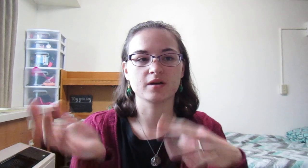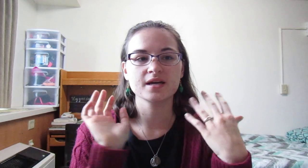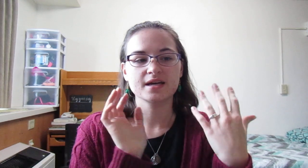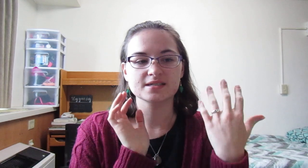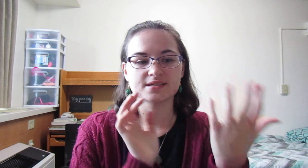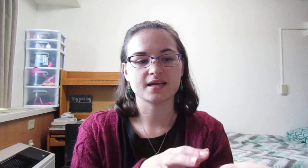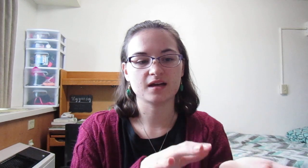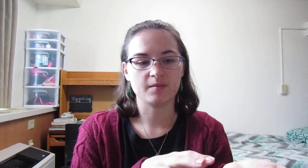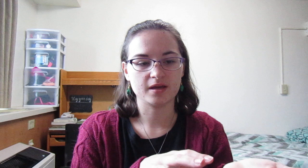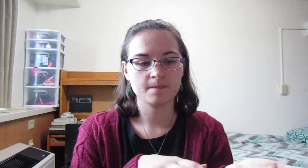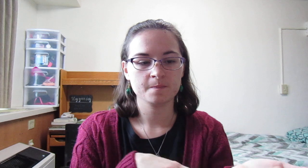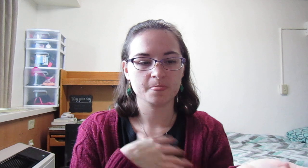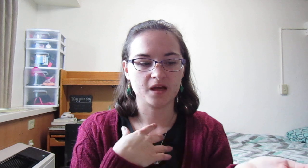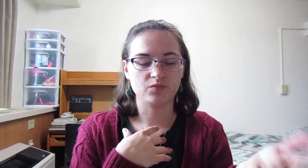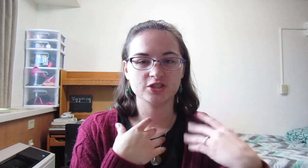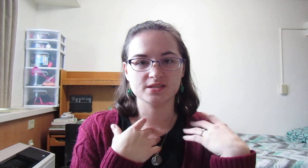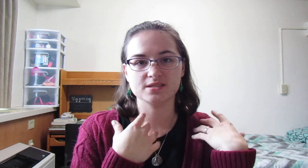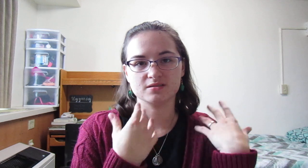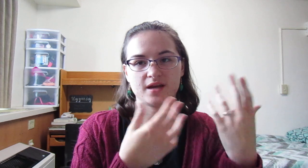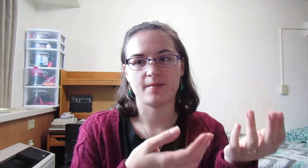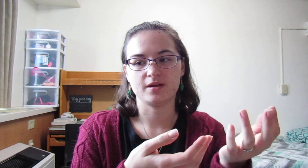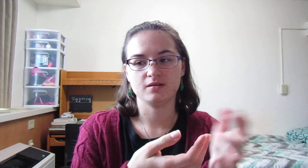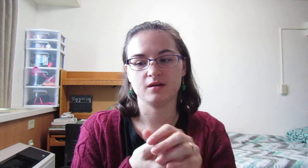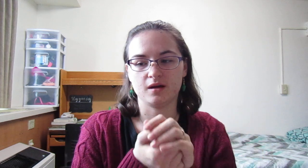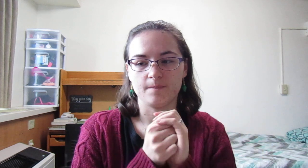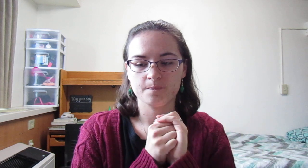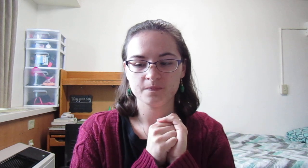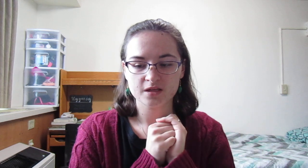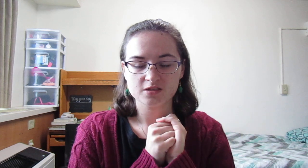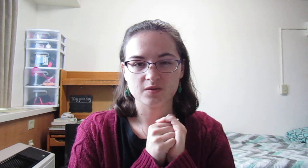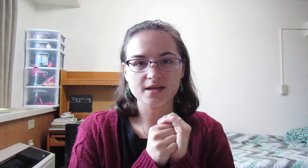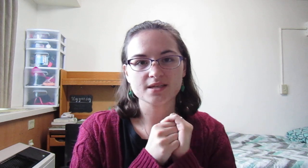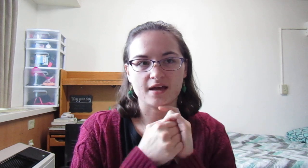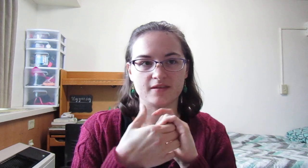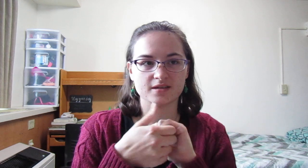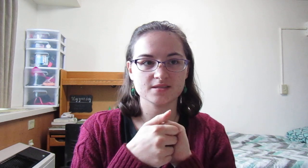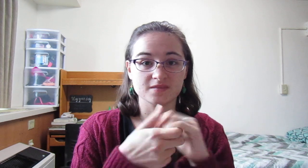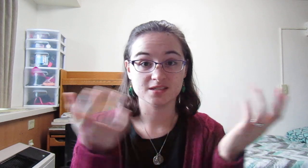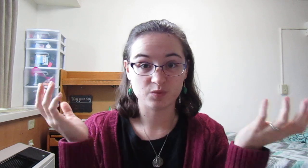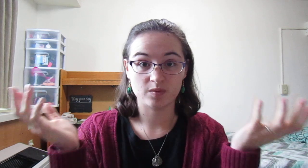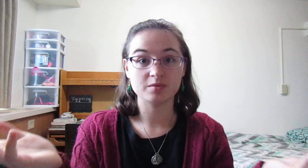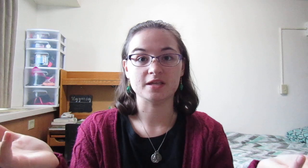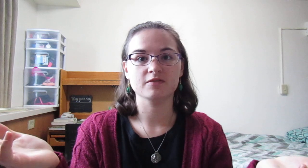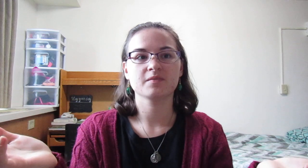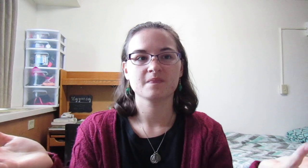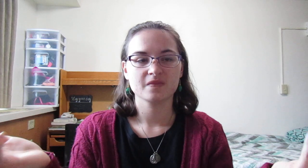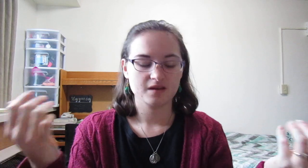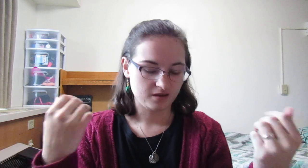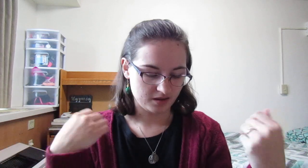his second coming, um, which is so to happen. Um, so as Catholics, this is what we believe. Um,